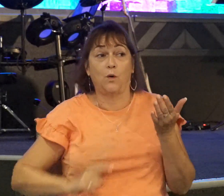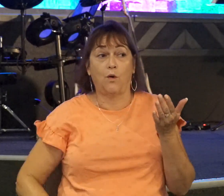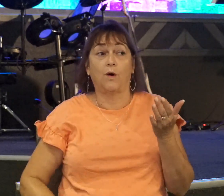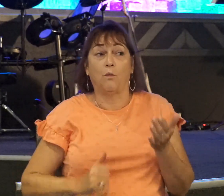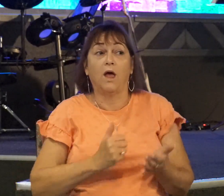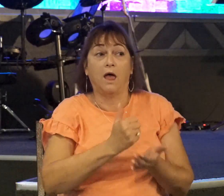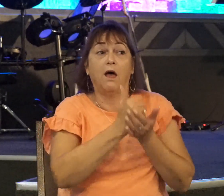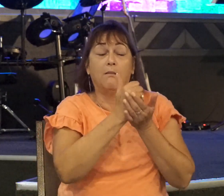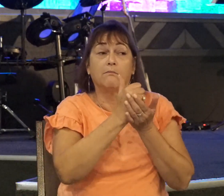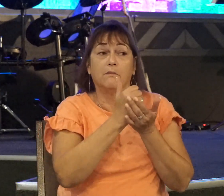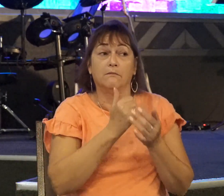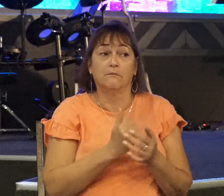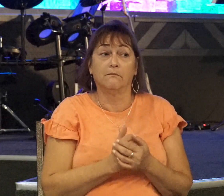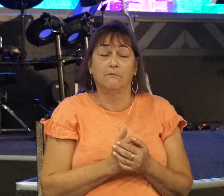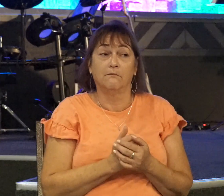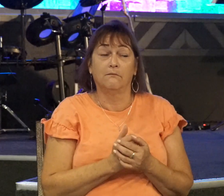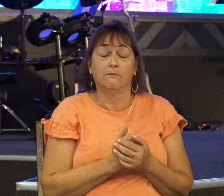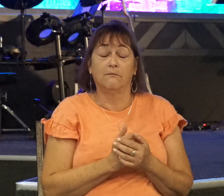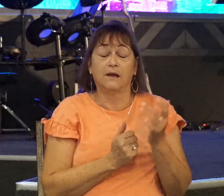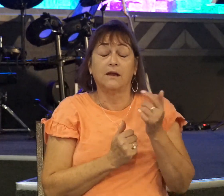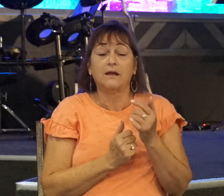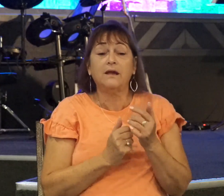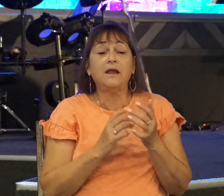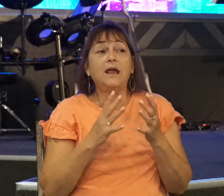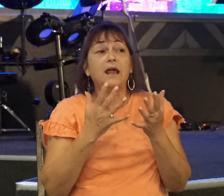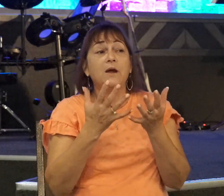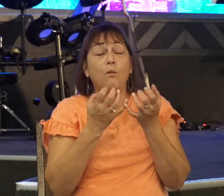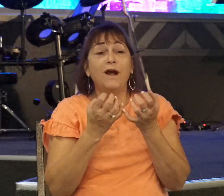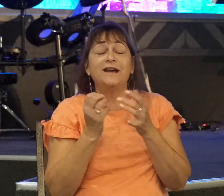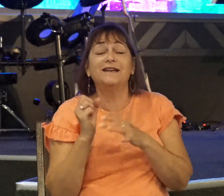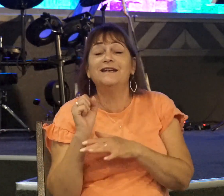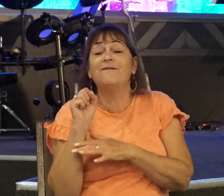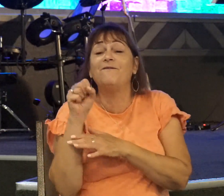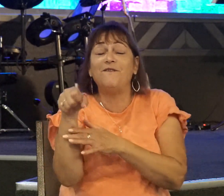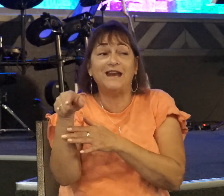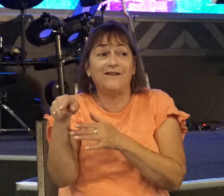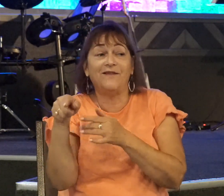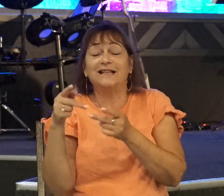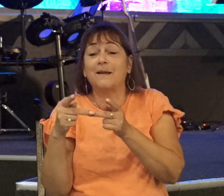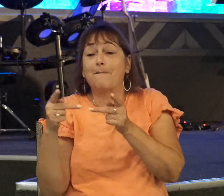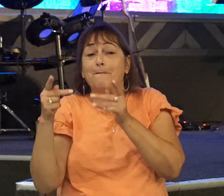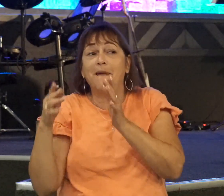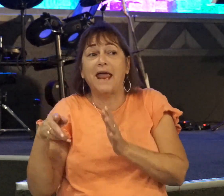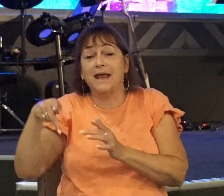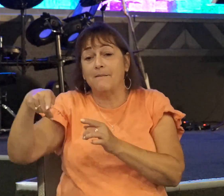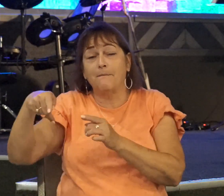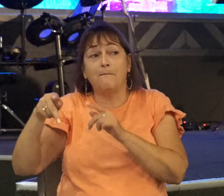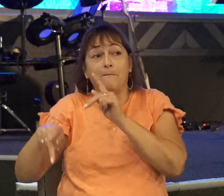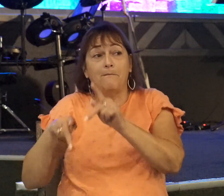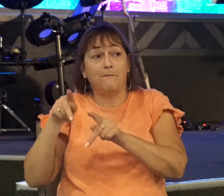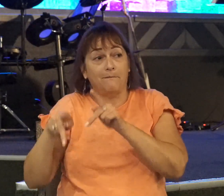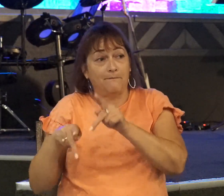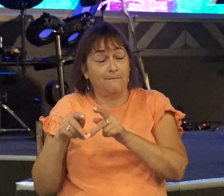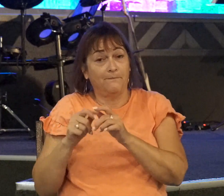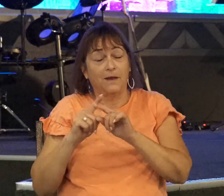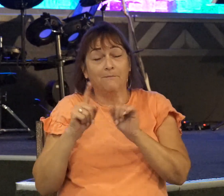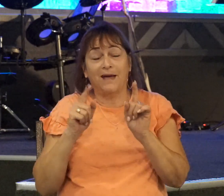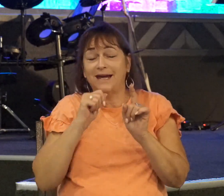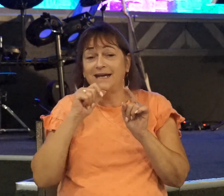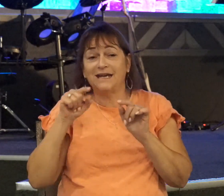I mean, surely Jonathan wanted nothing more than to defeat these pagan Philistines. But he didn't just assume